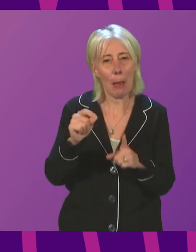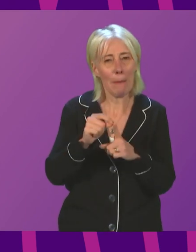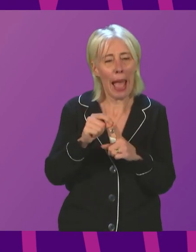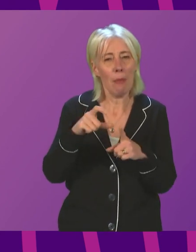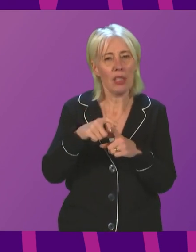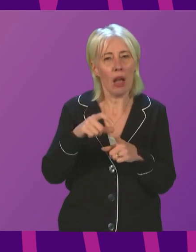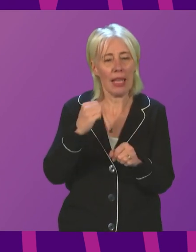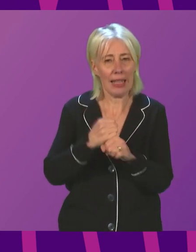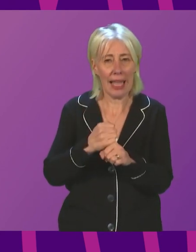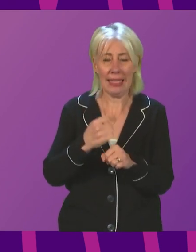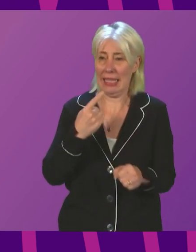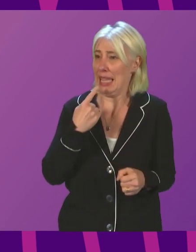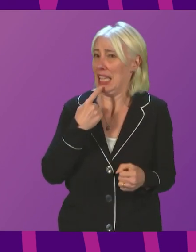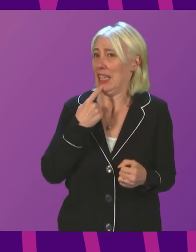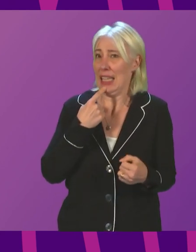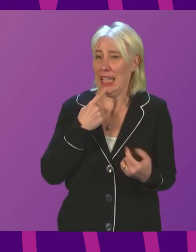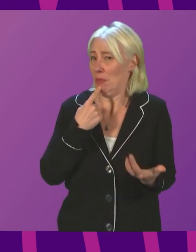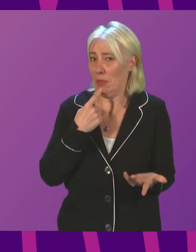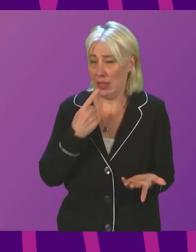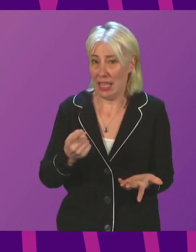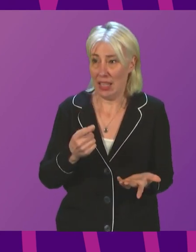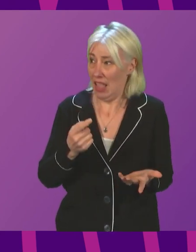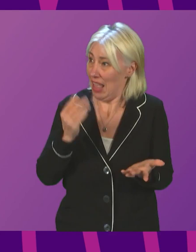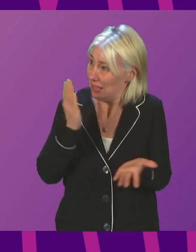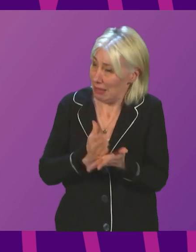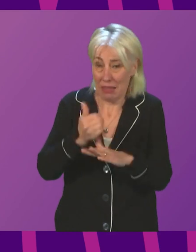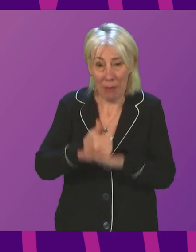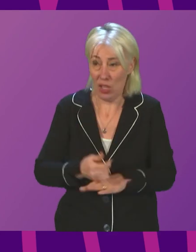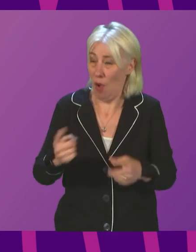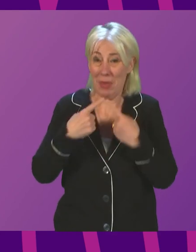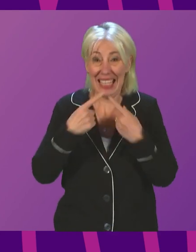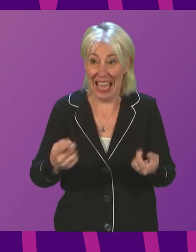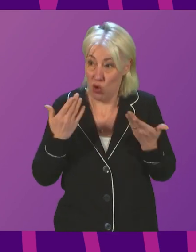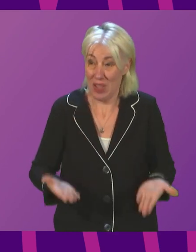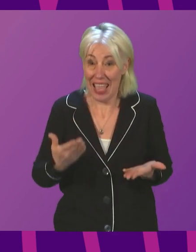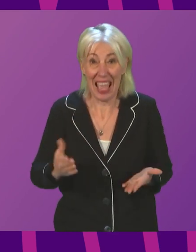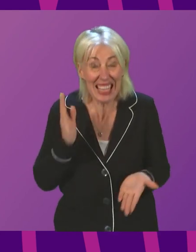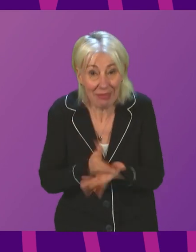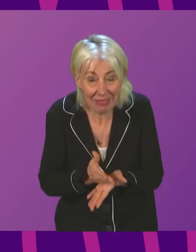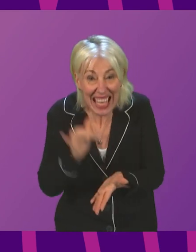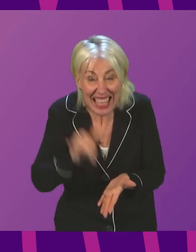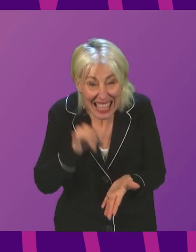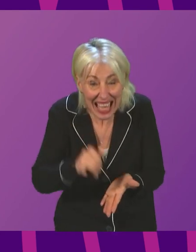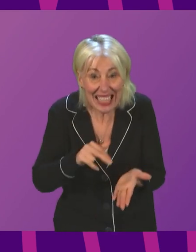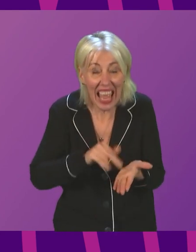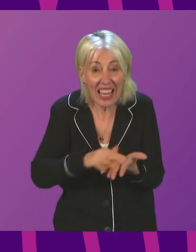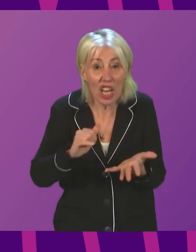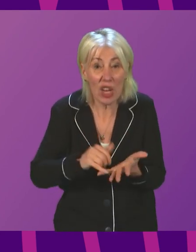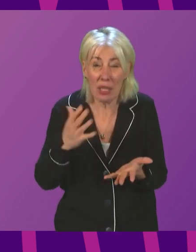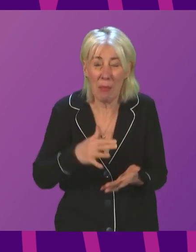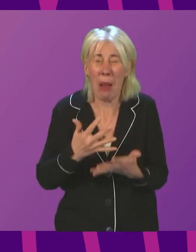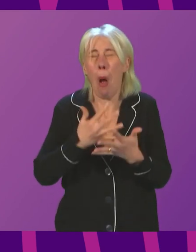reinforces the fundamental argument I have been making with Parliament this afternoon that the NHS is under extraordinary